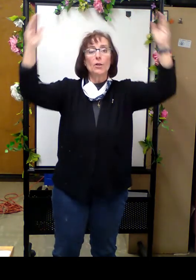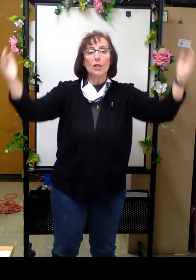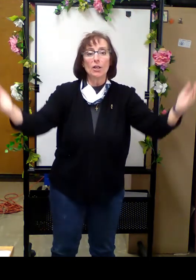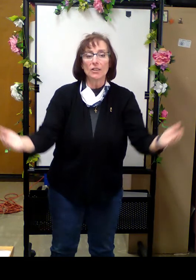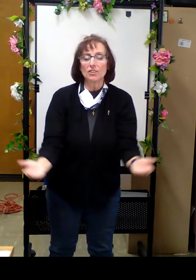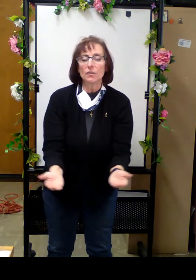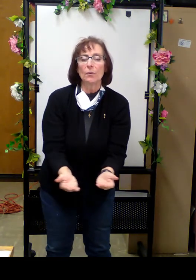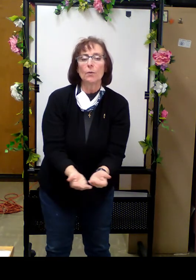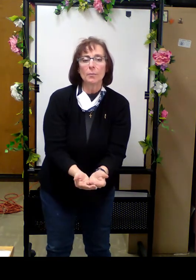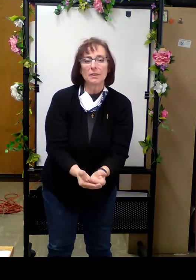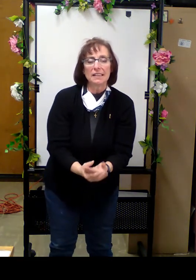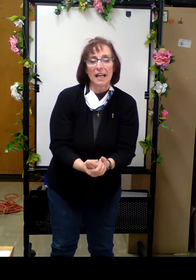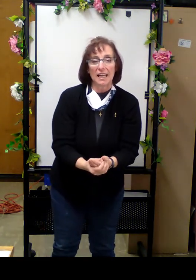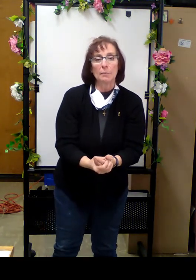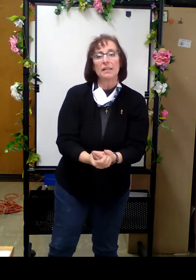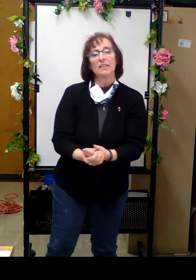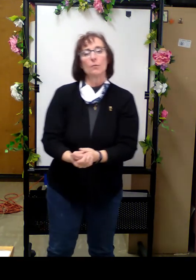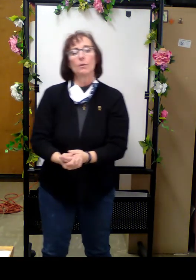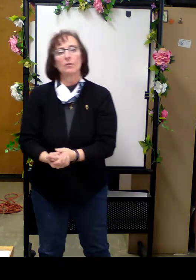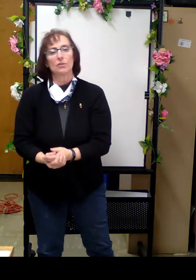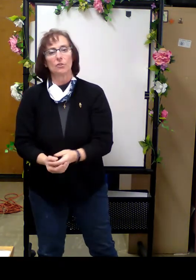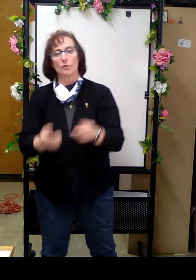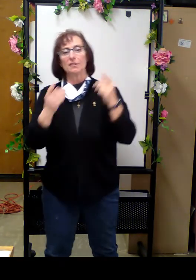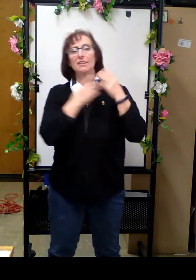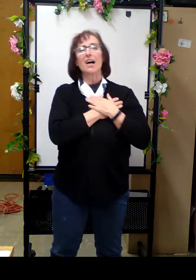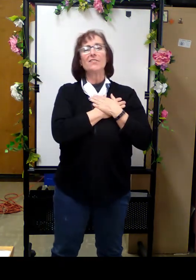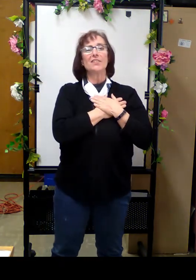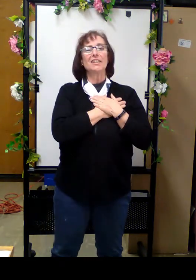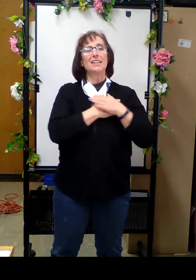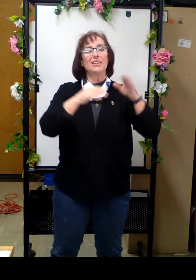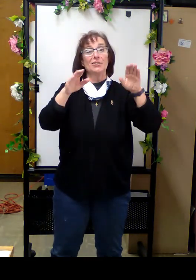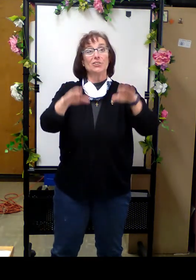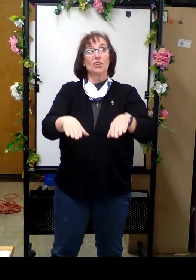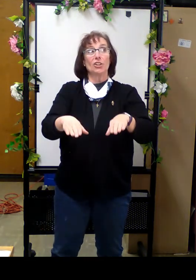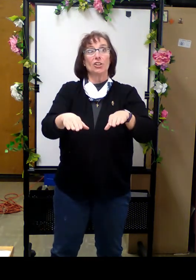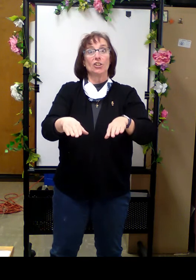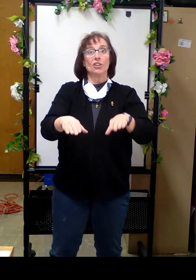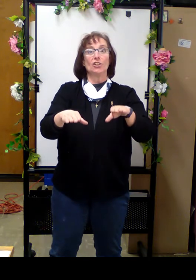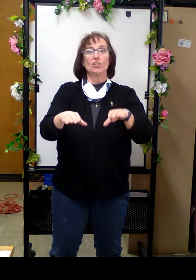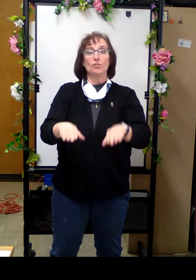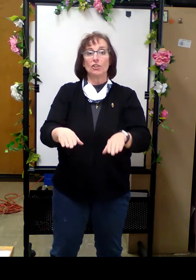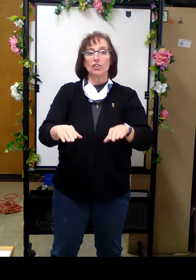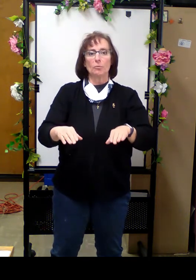Let's do that one more time. Let's do that